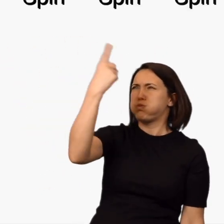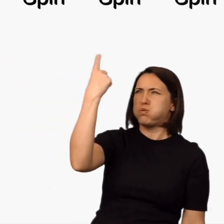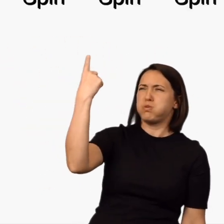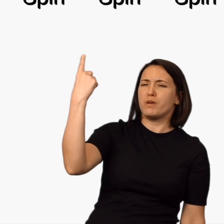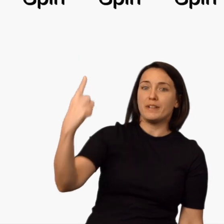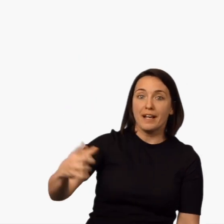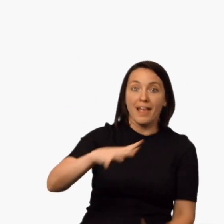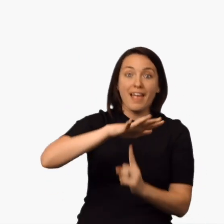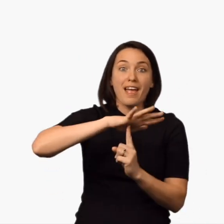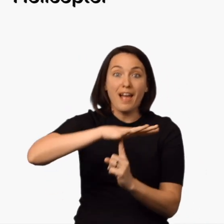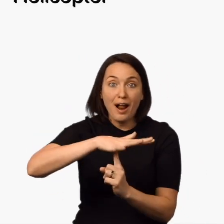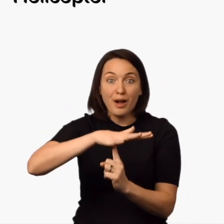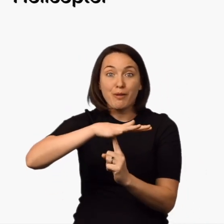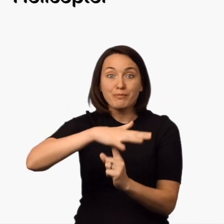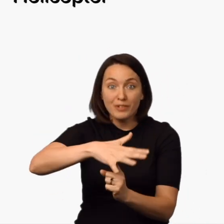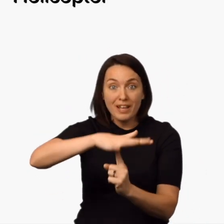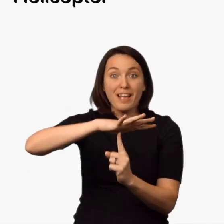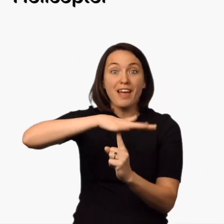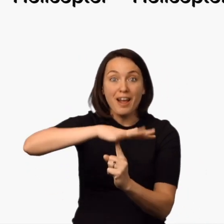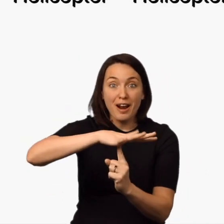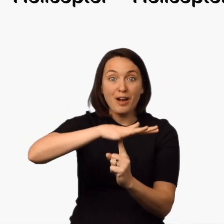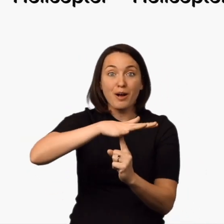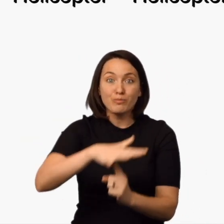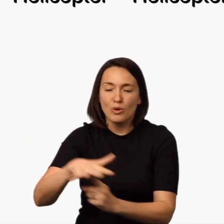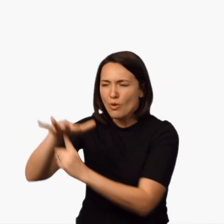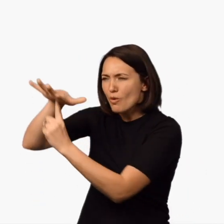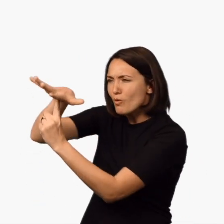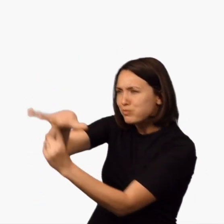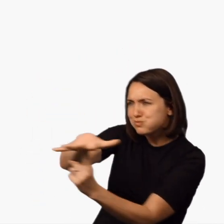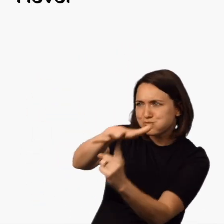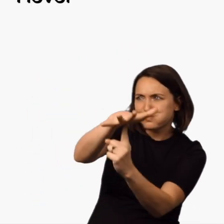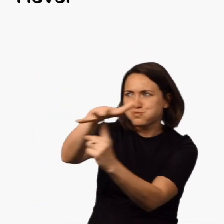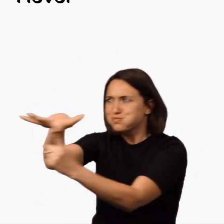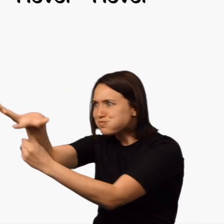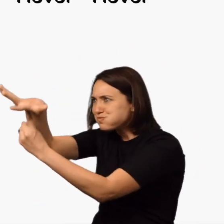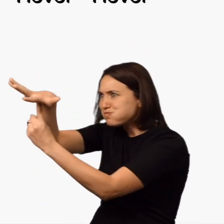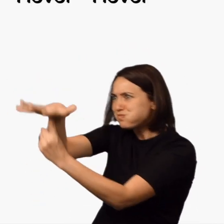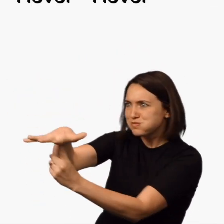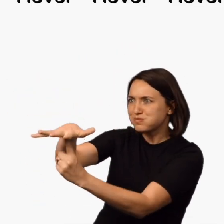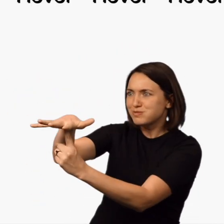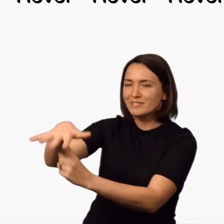spin, spin Helicopter Helicopter Hover, hover, hover